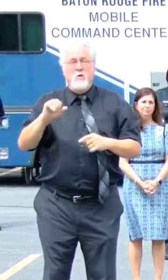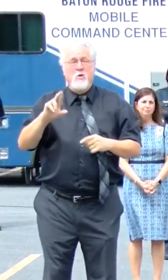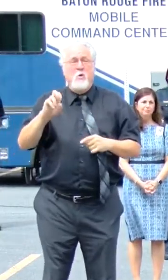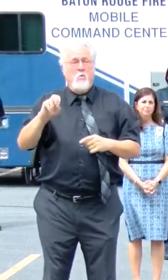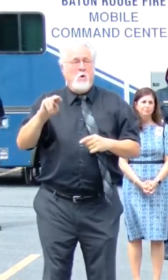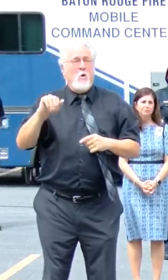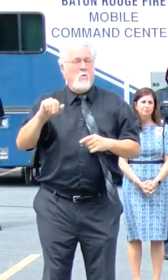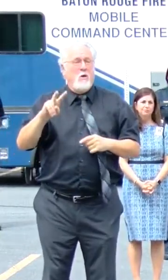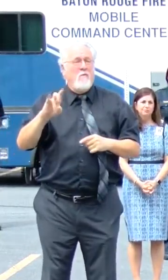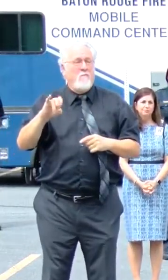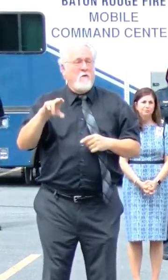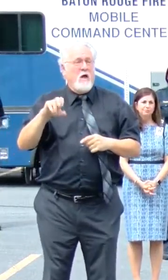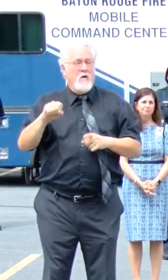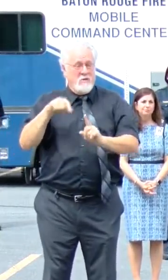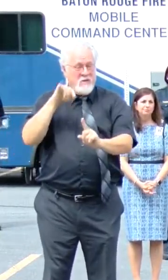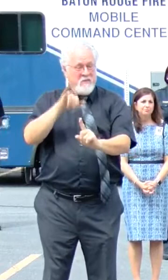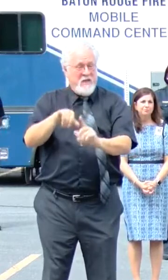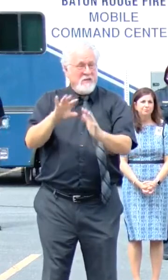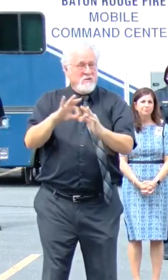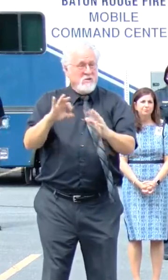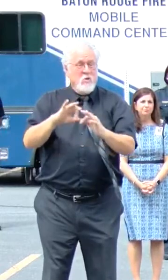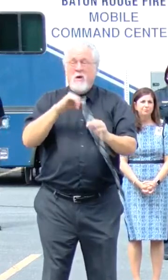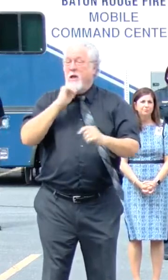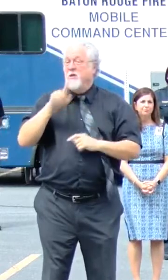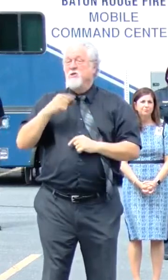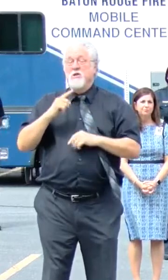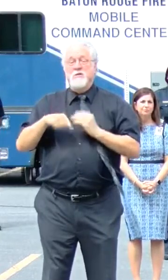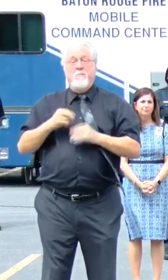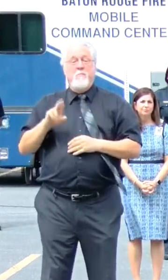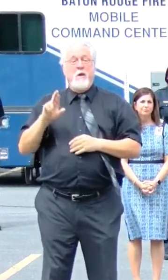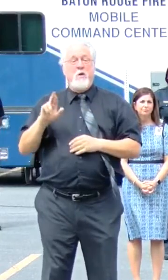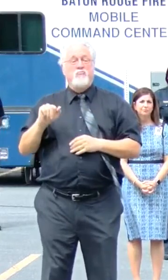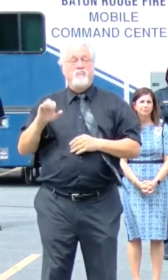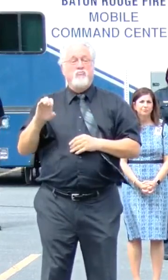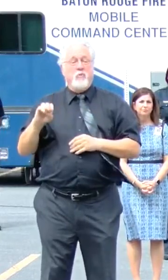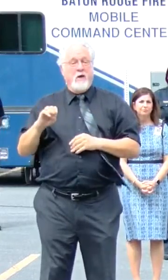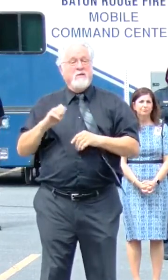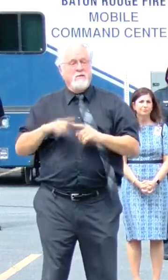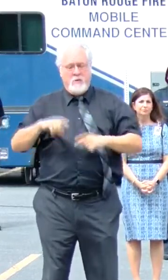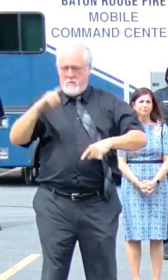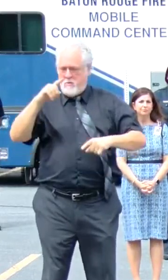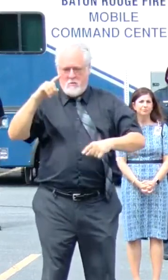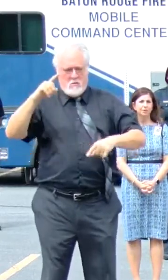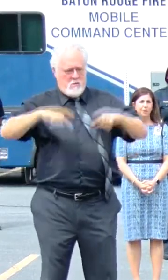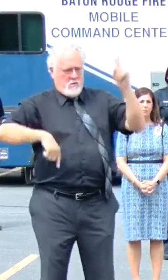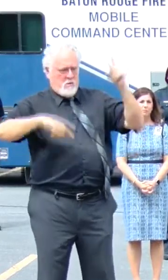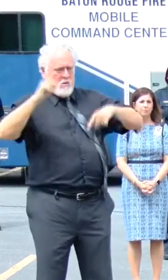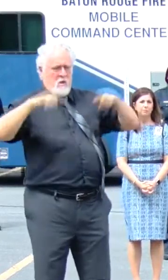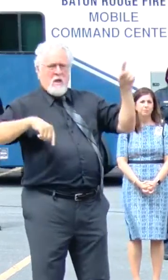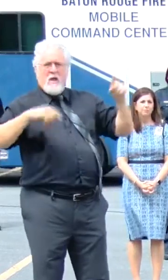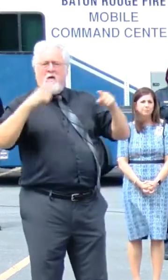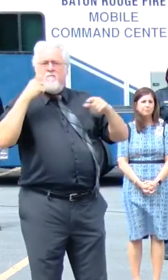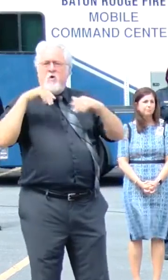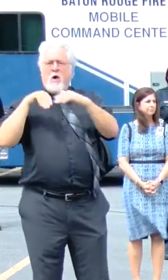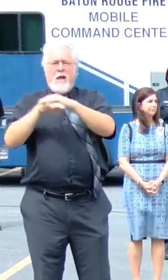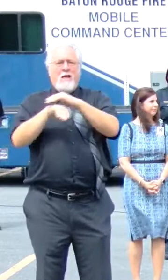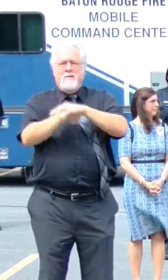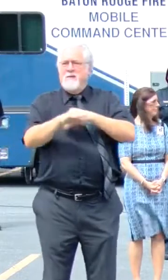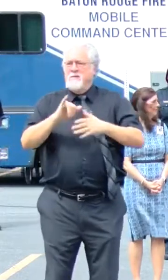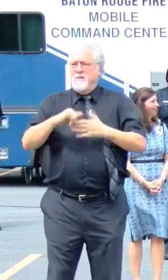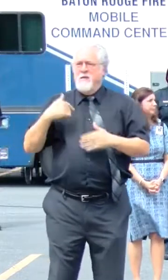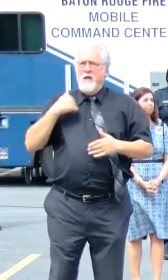is a story not just about race, but about the disparities of access that